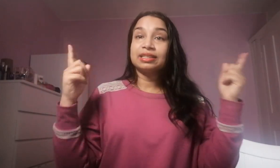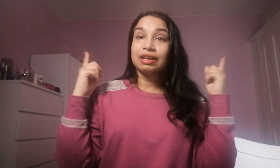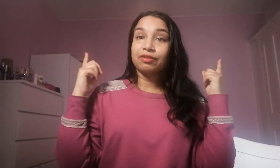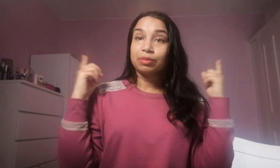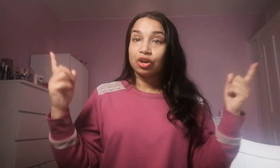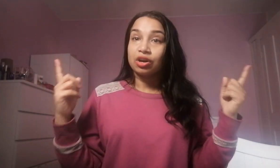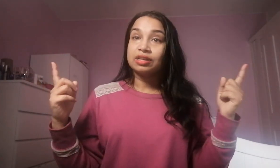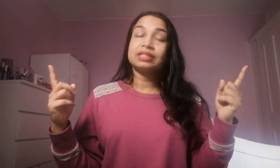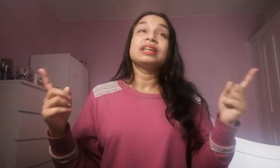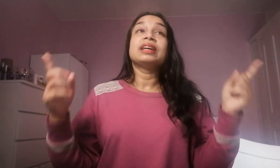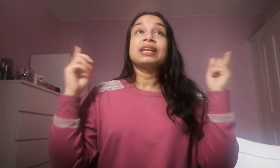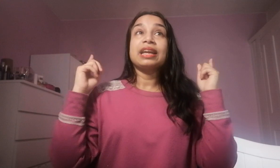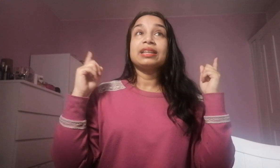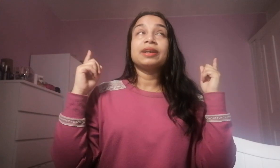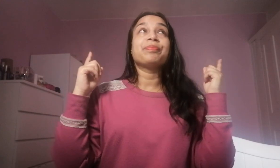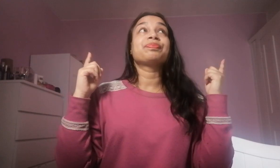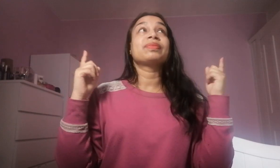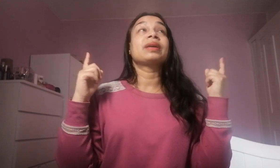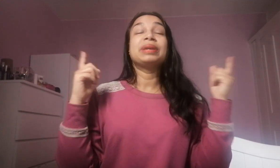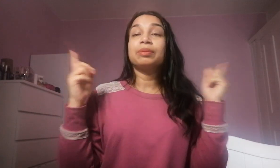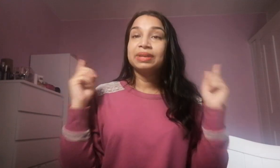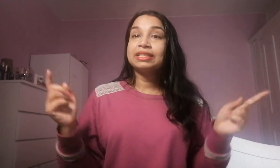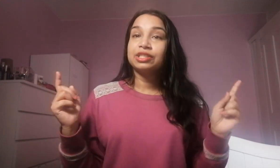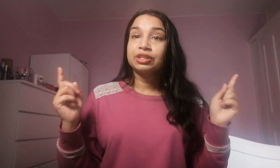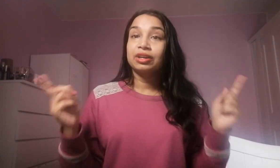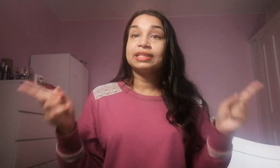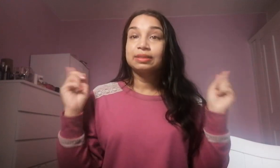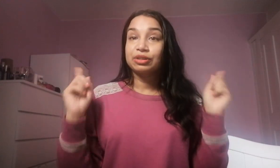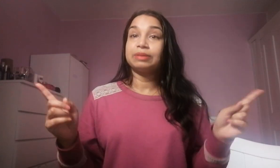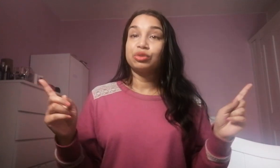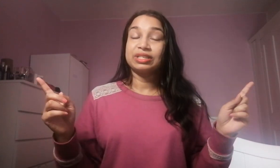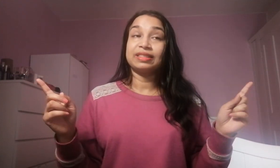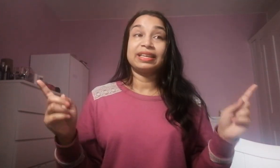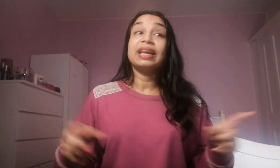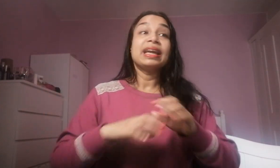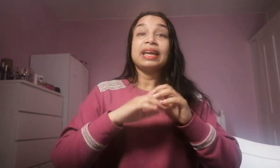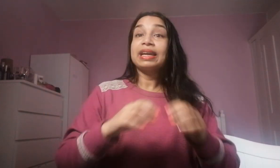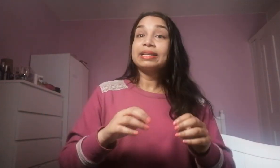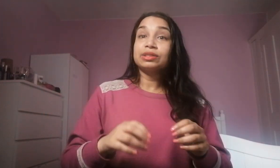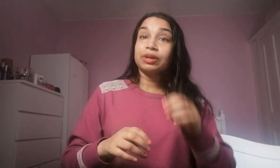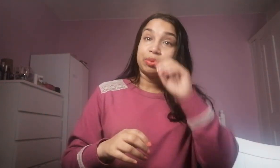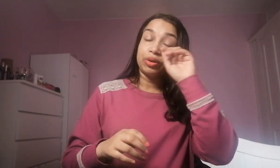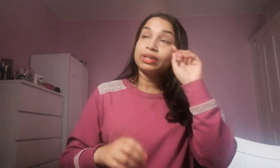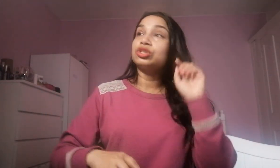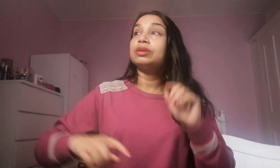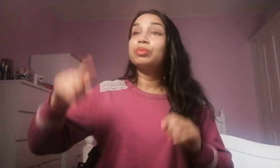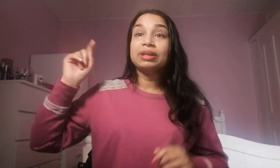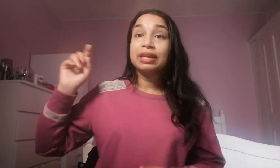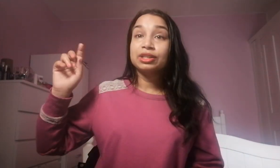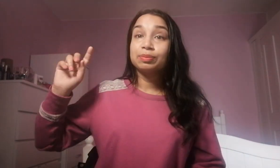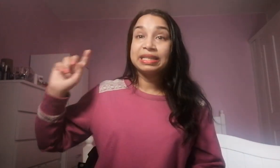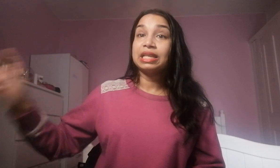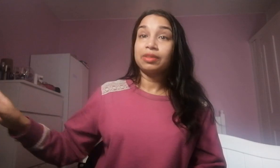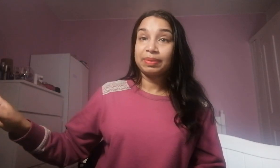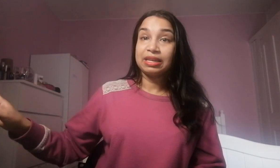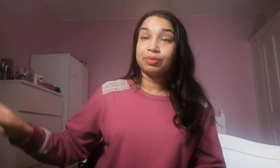love from God gain them being a bidding to God is the most important thing it is not important to you to please other people